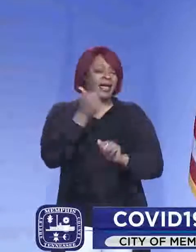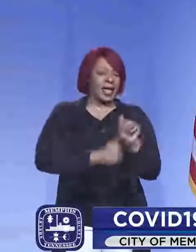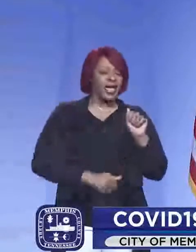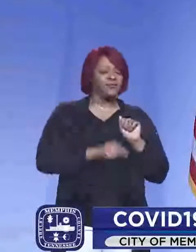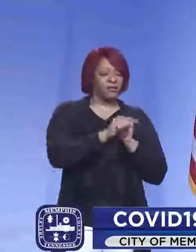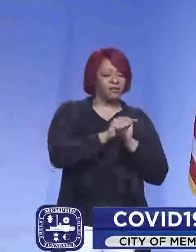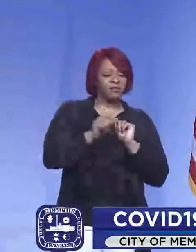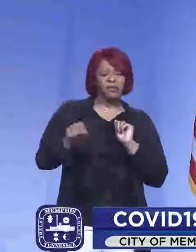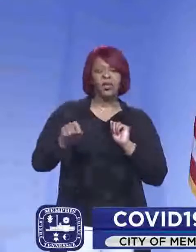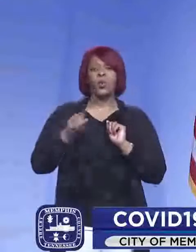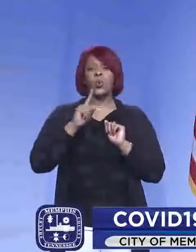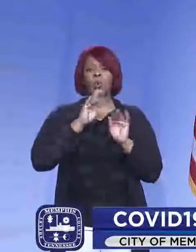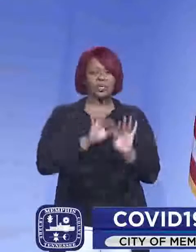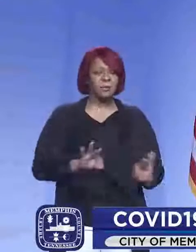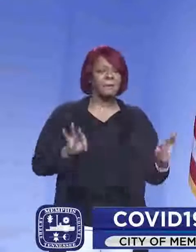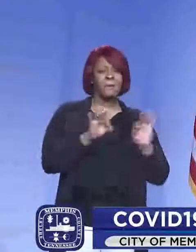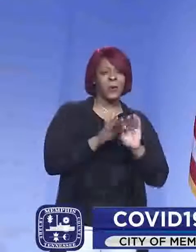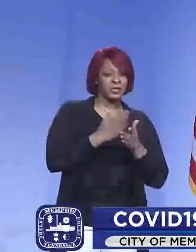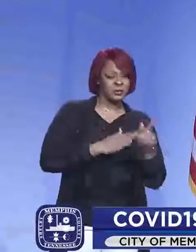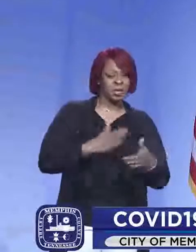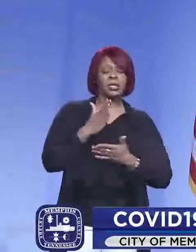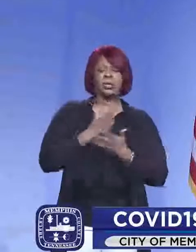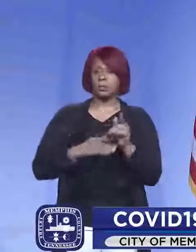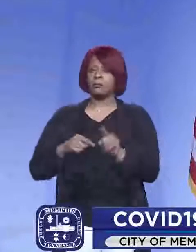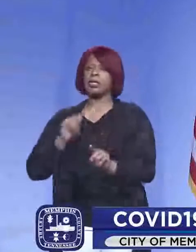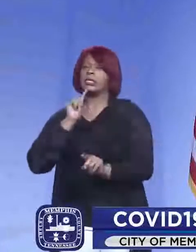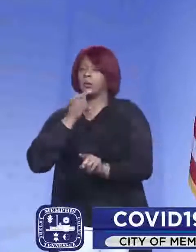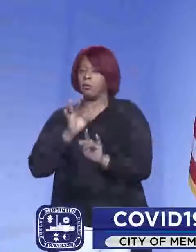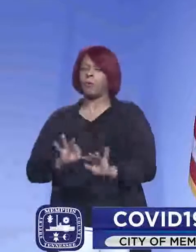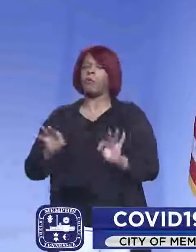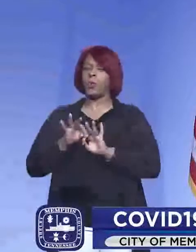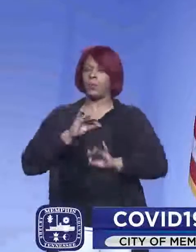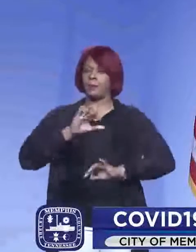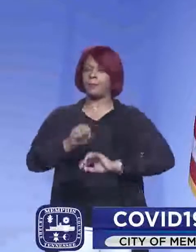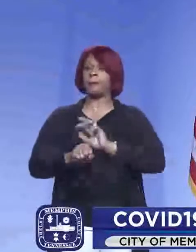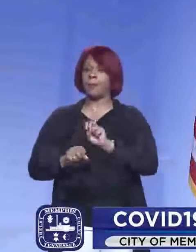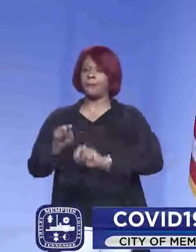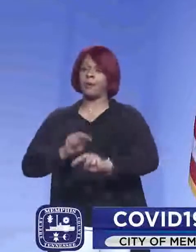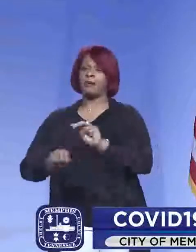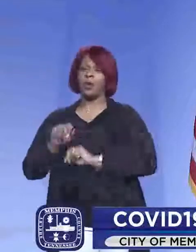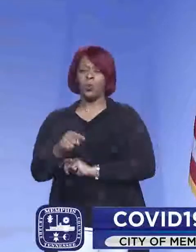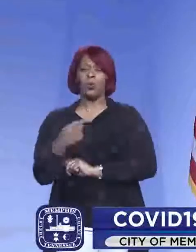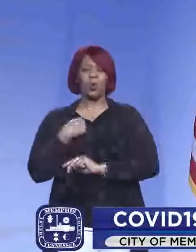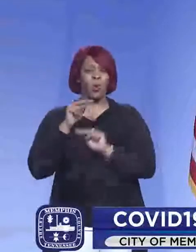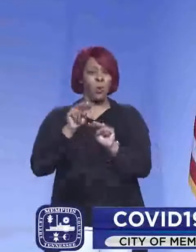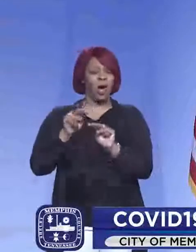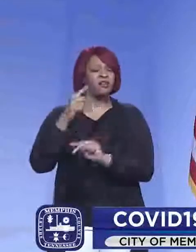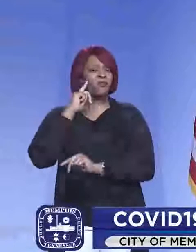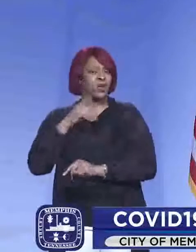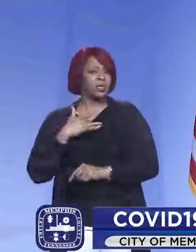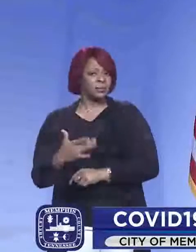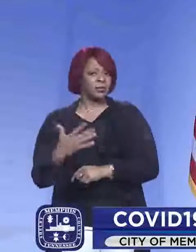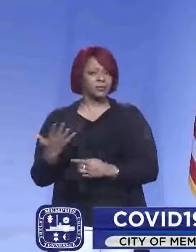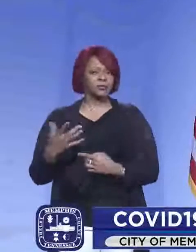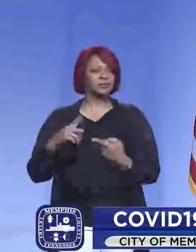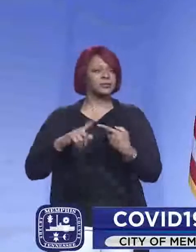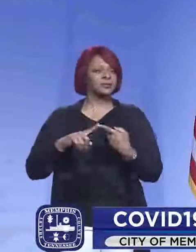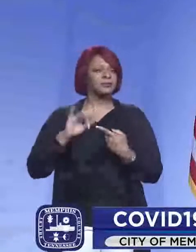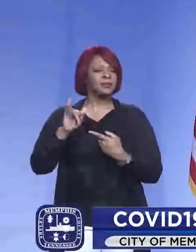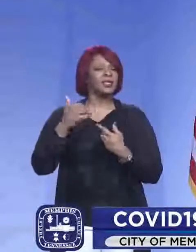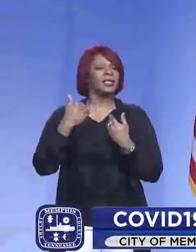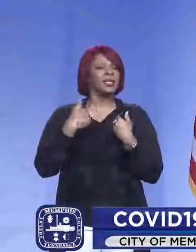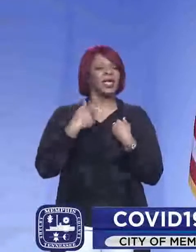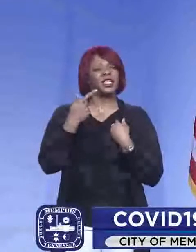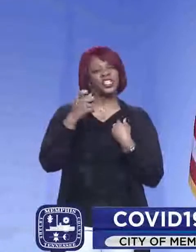strain variant is important, but some are. And so the ones that we're watching for are strains that